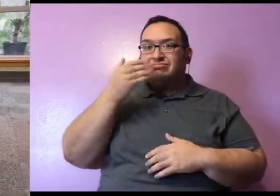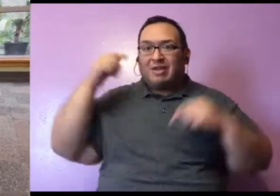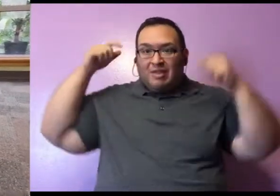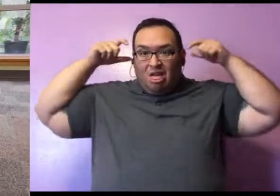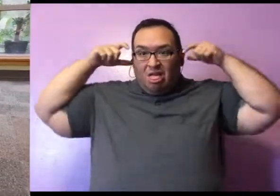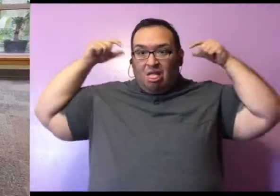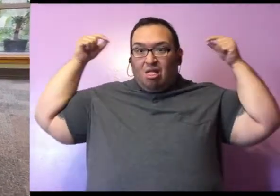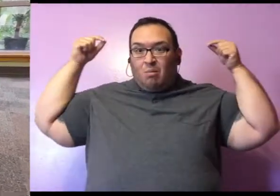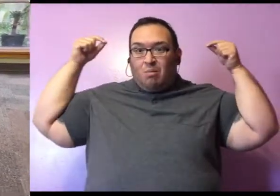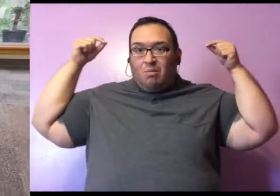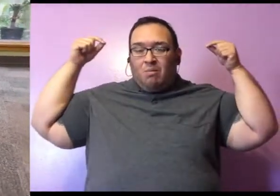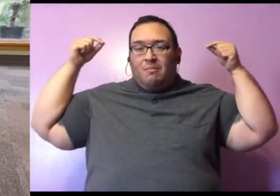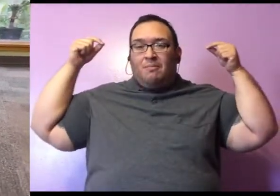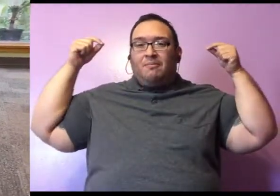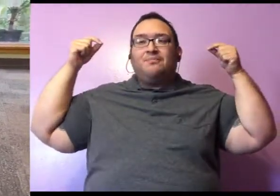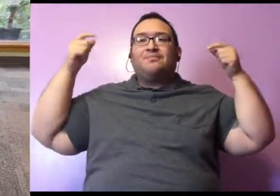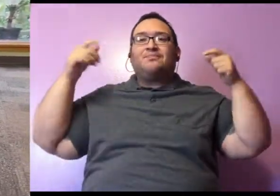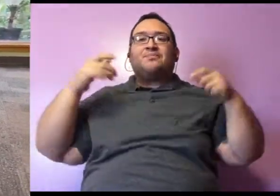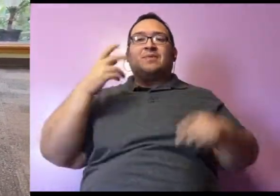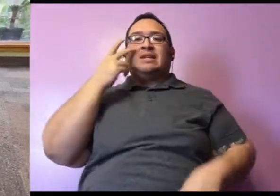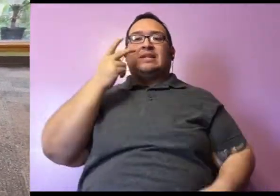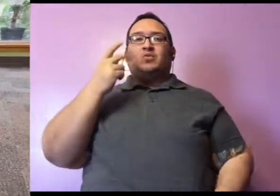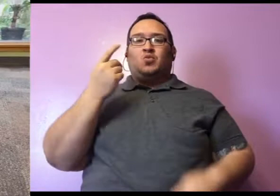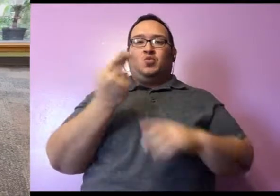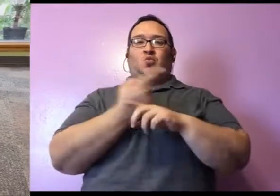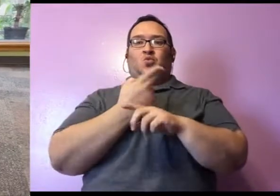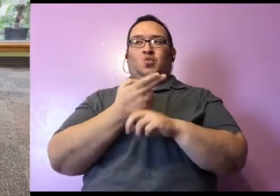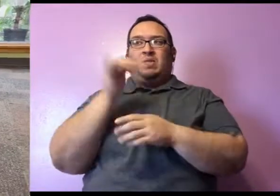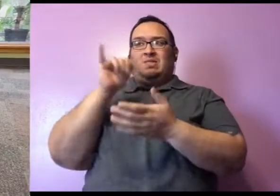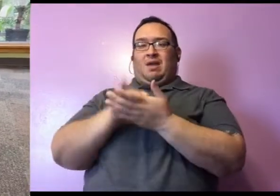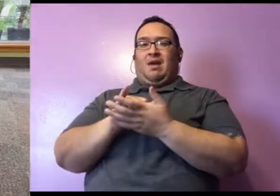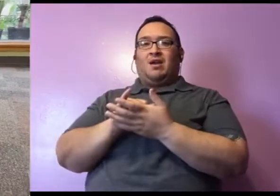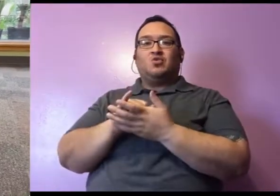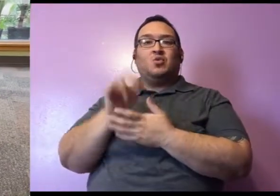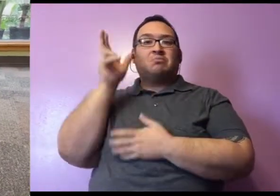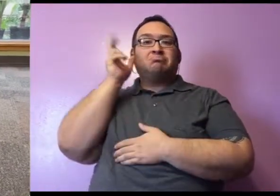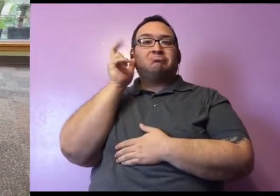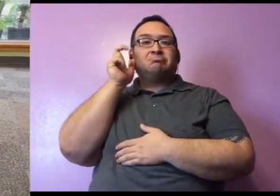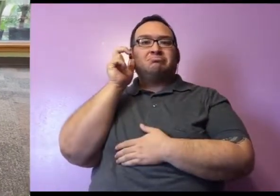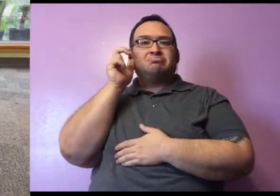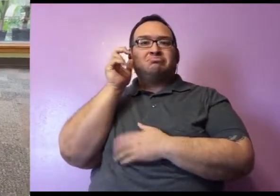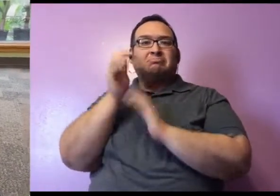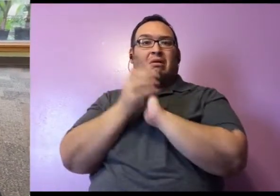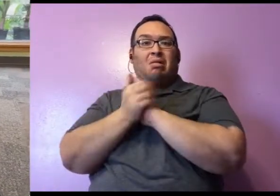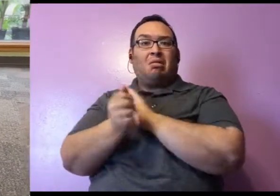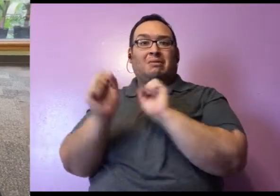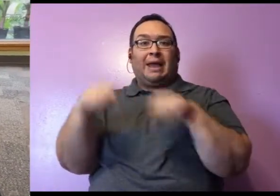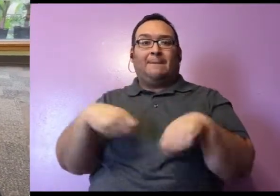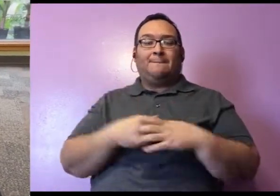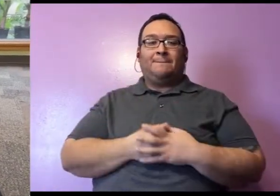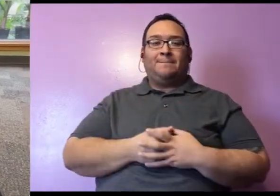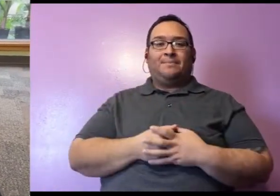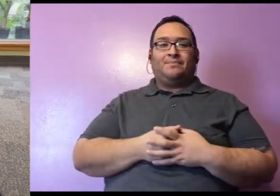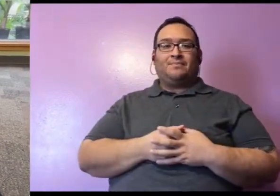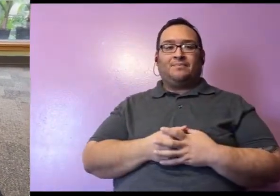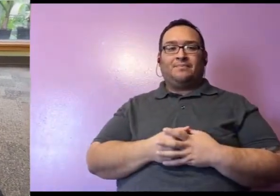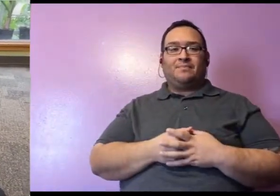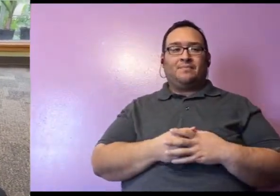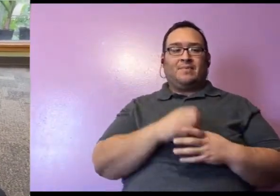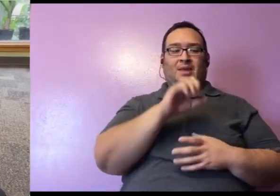ears that stick out nice to the side, she definitely uses those to hear very well. Ashlyn has asked if she